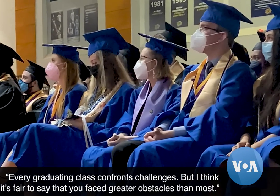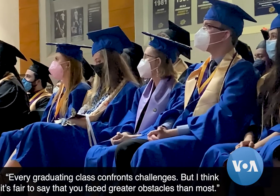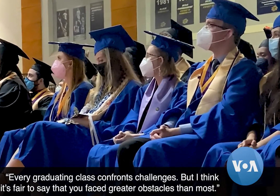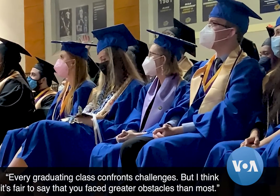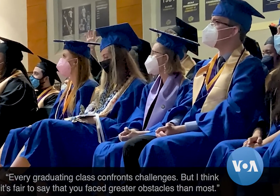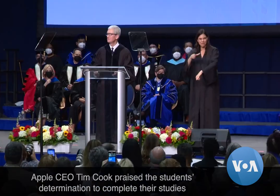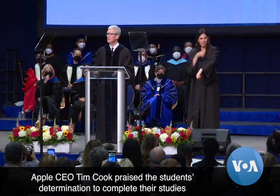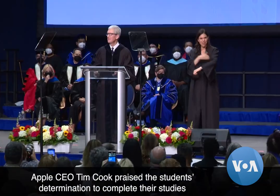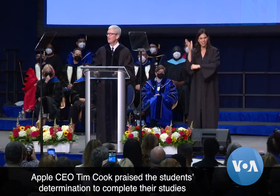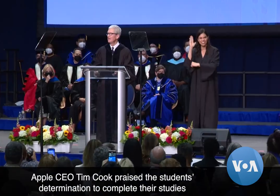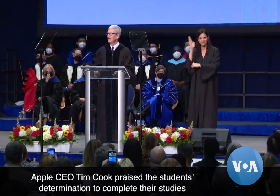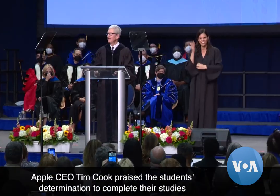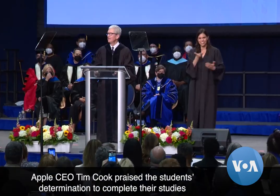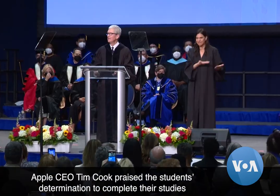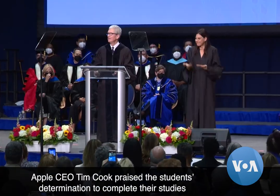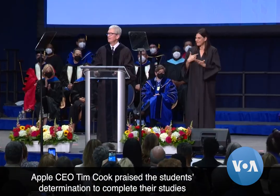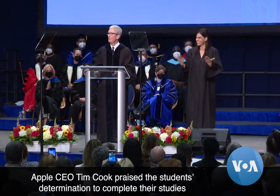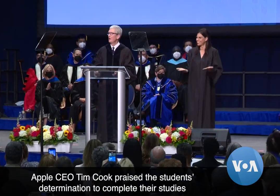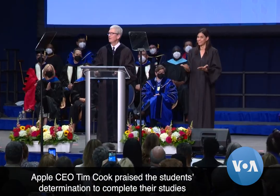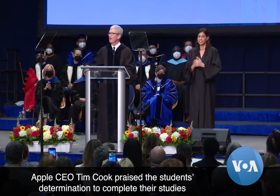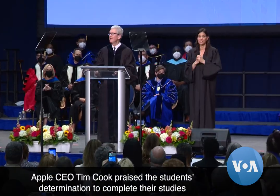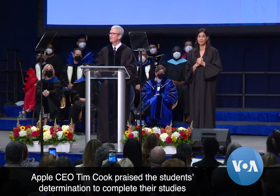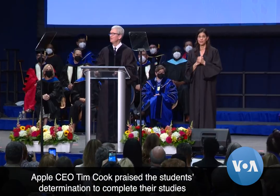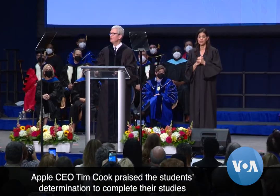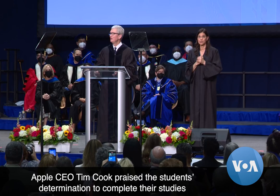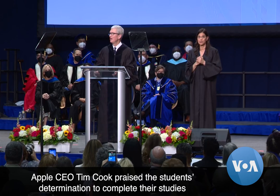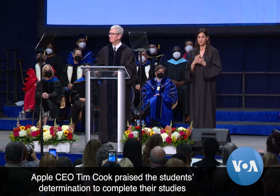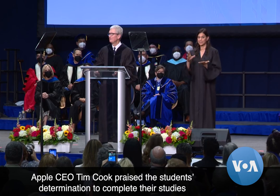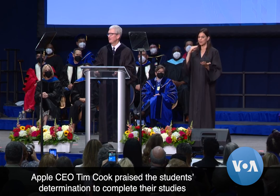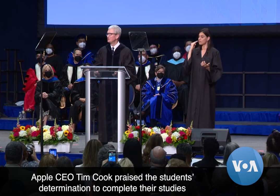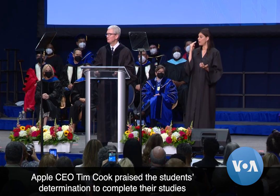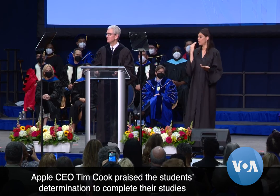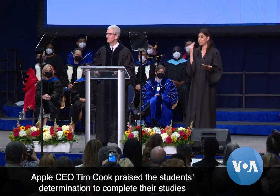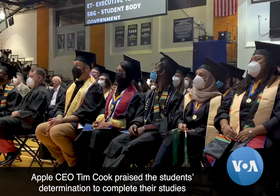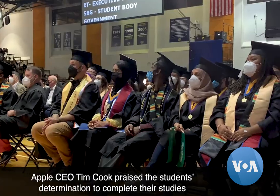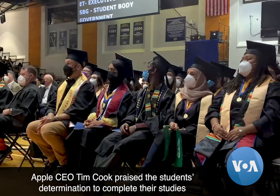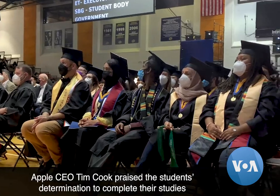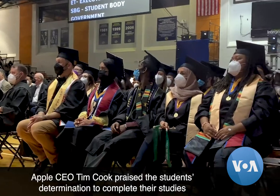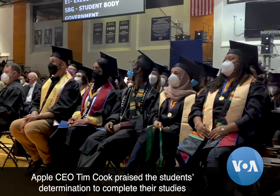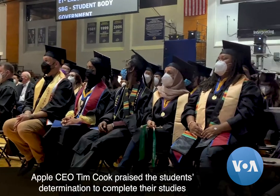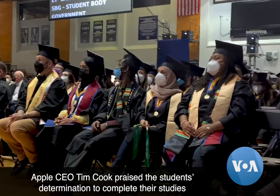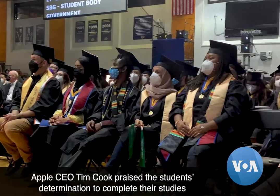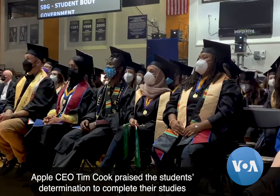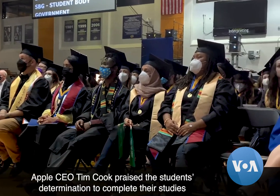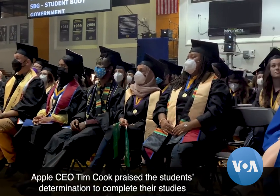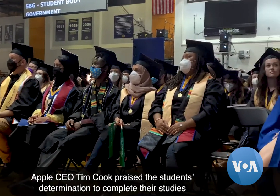most. Apple CEO Tim Cook praised the students' determination to complete their studies,